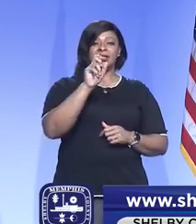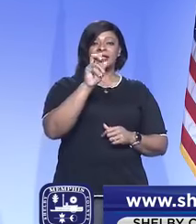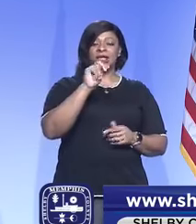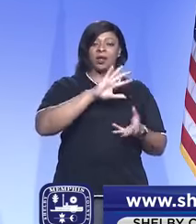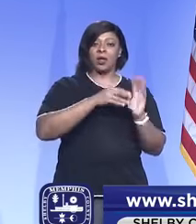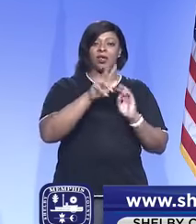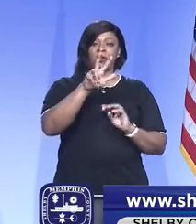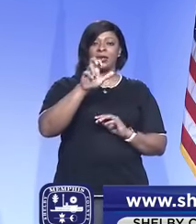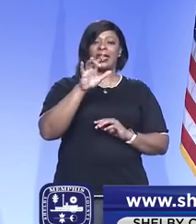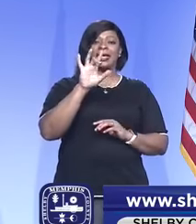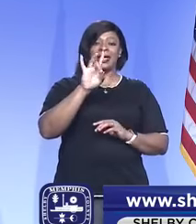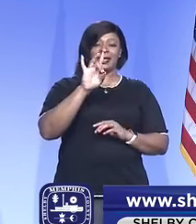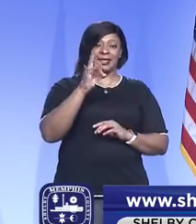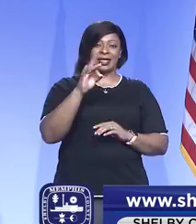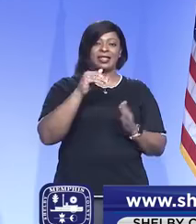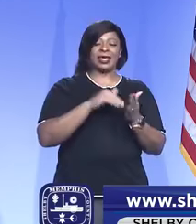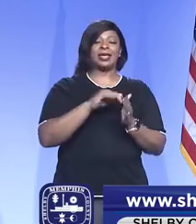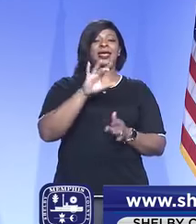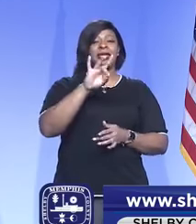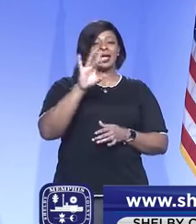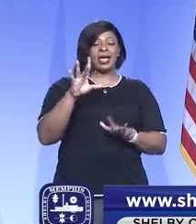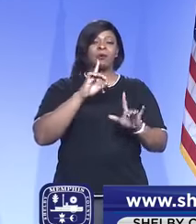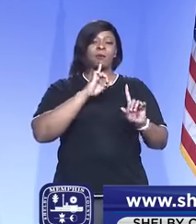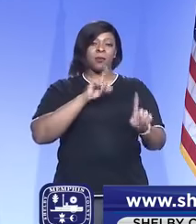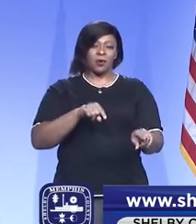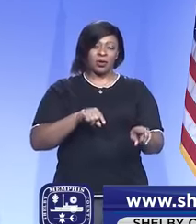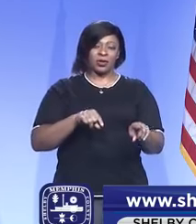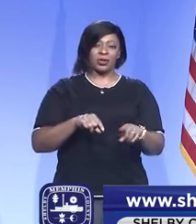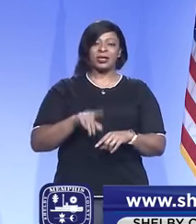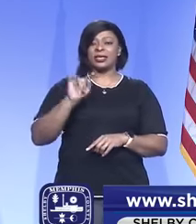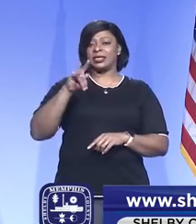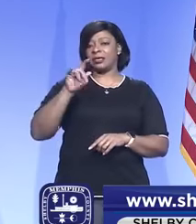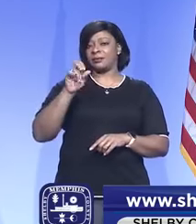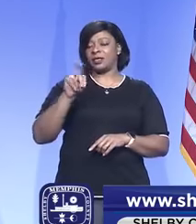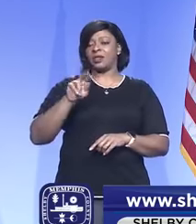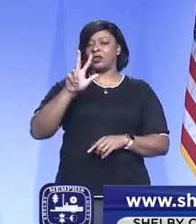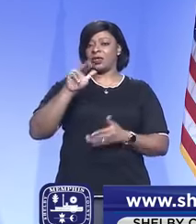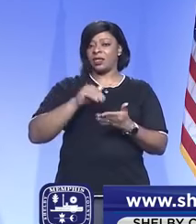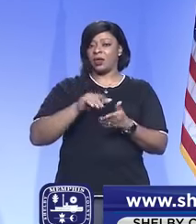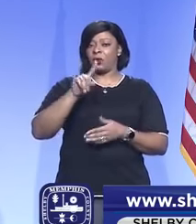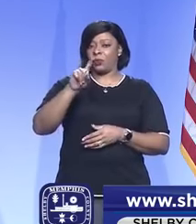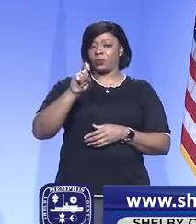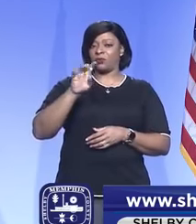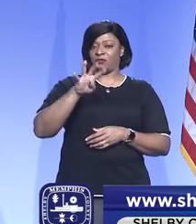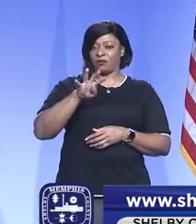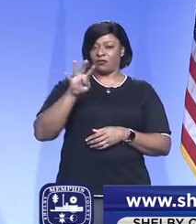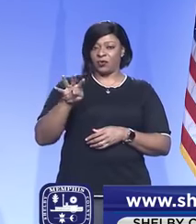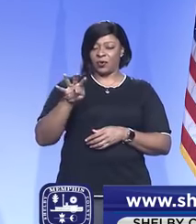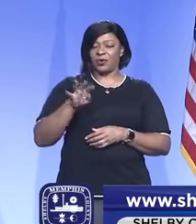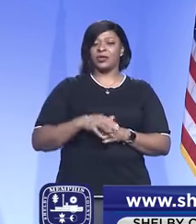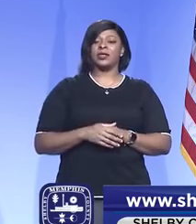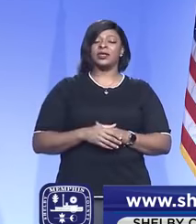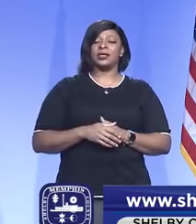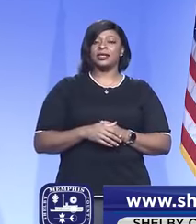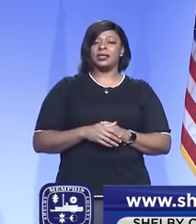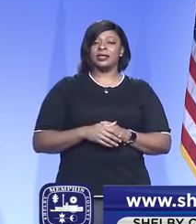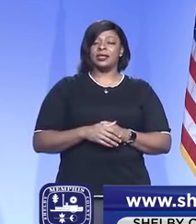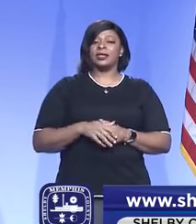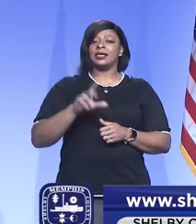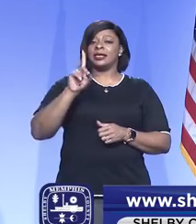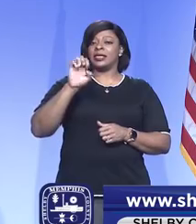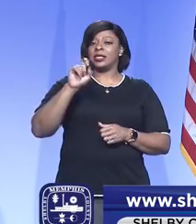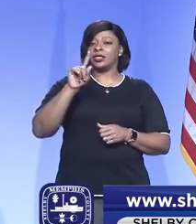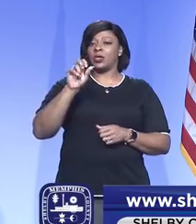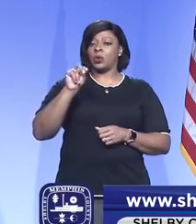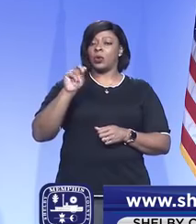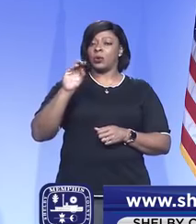318,888 cases have been reported. In Tipton County, 3,144. And in DeSoto